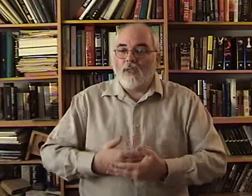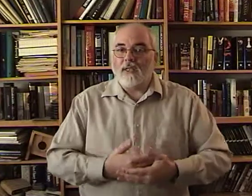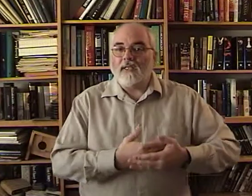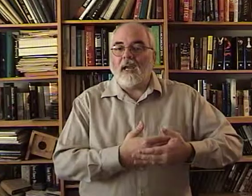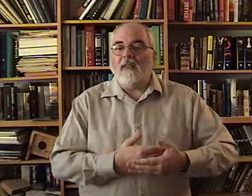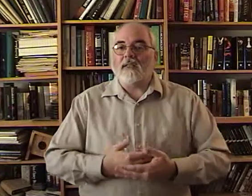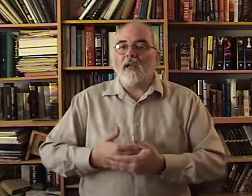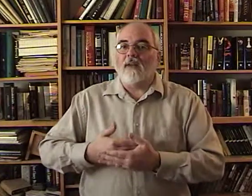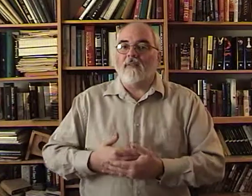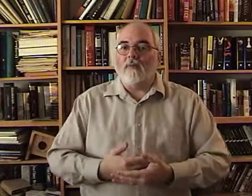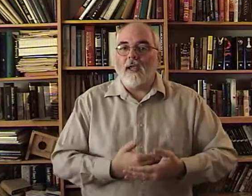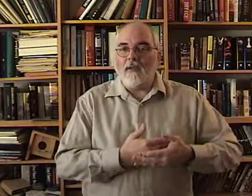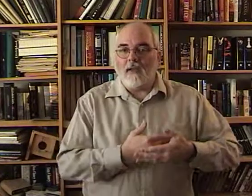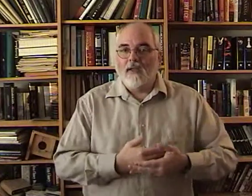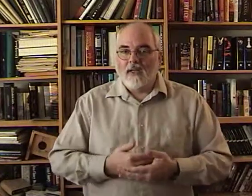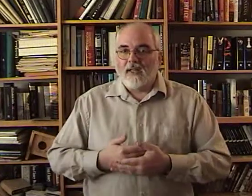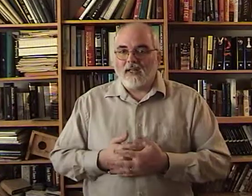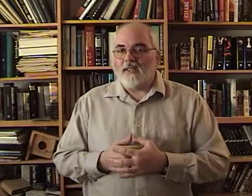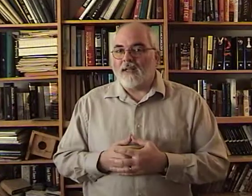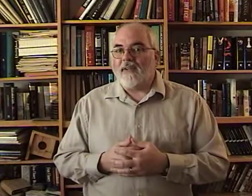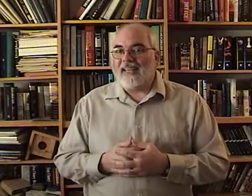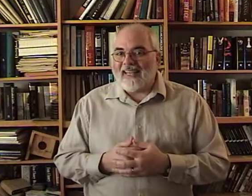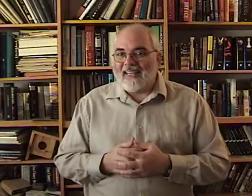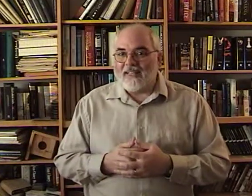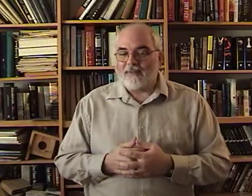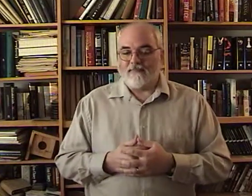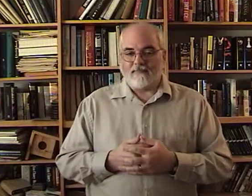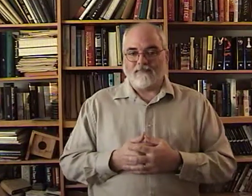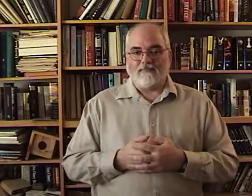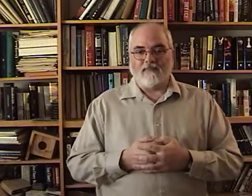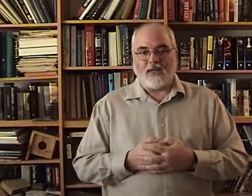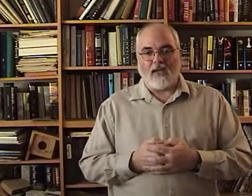just going sign the sign for baby. Instead of he. Okay.